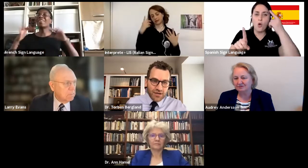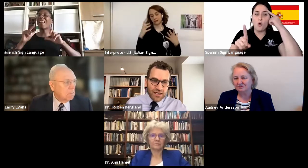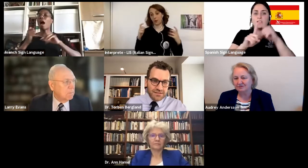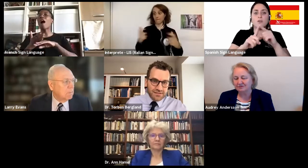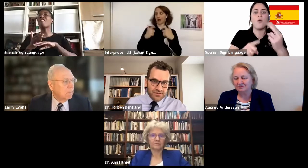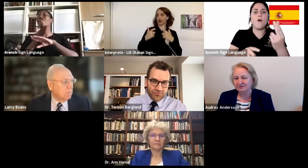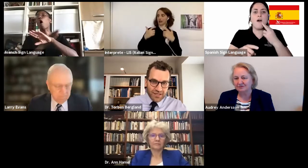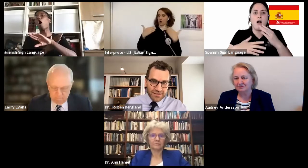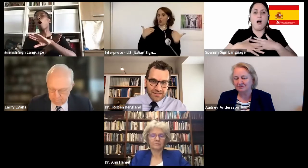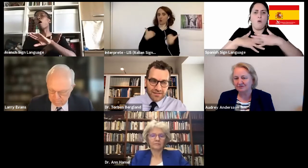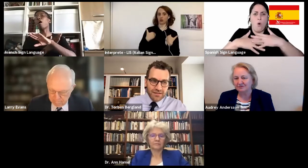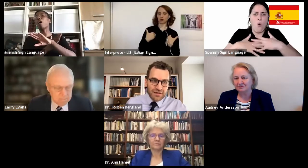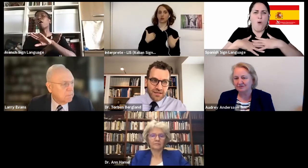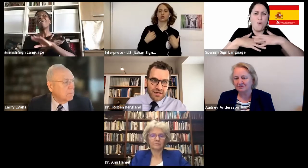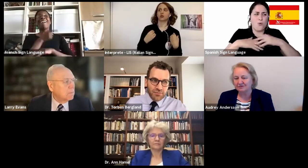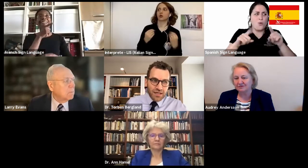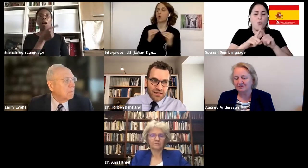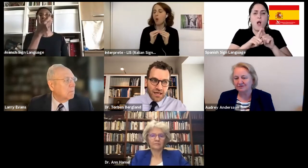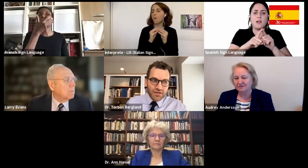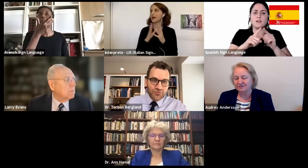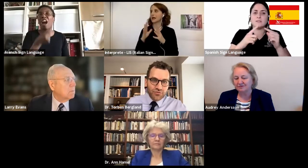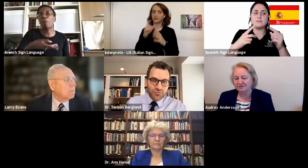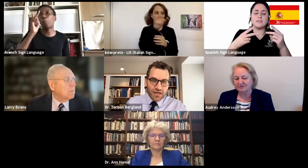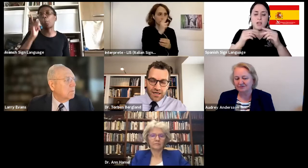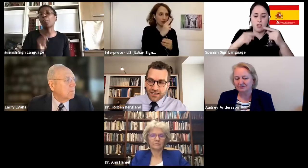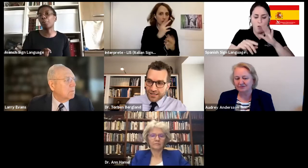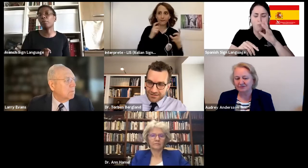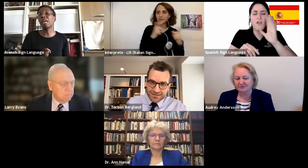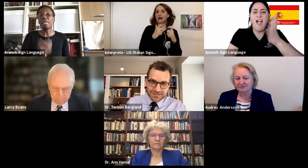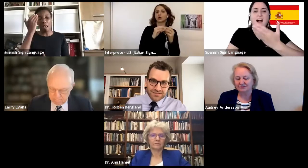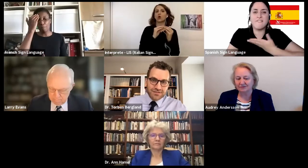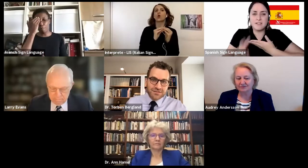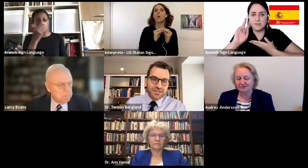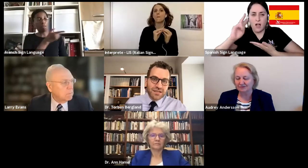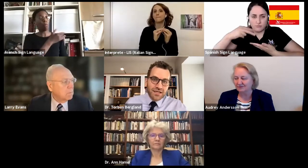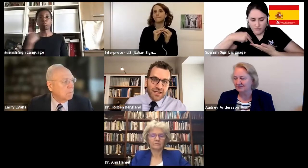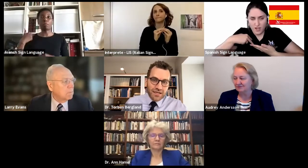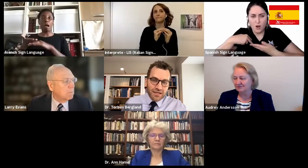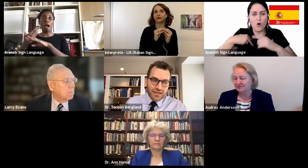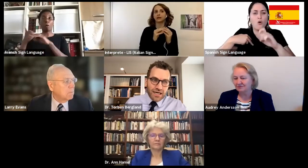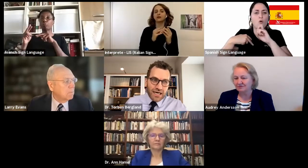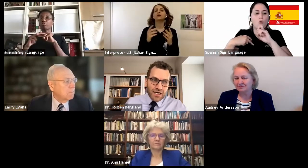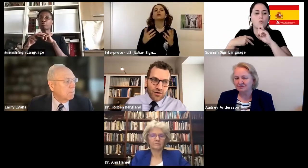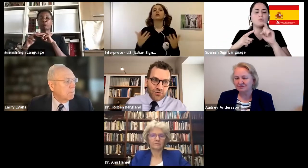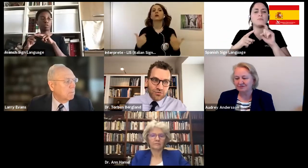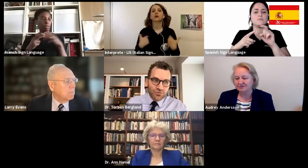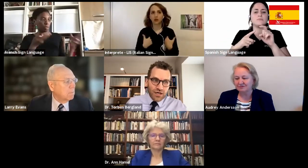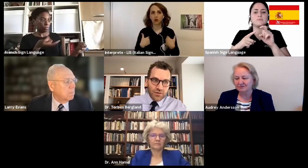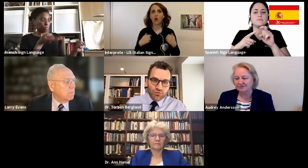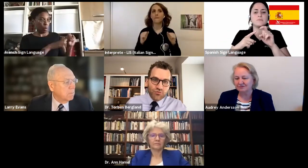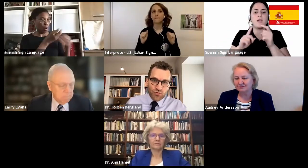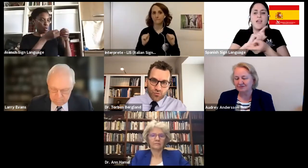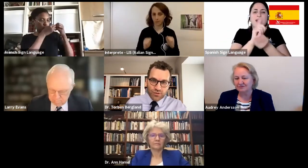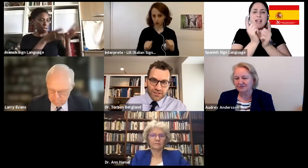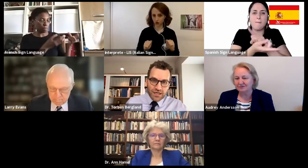how has this affected my life, how has existence, how do